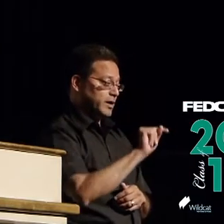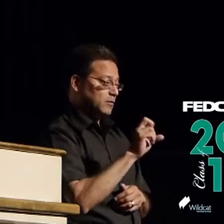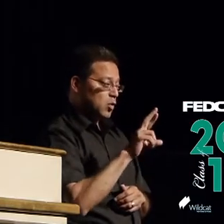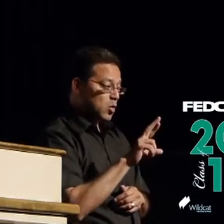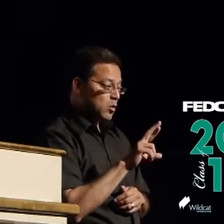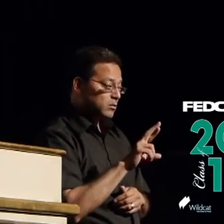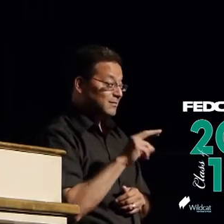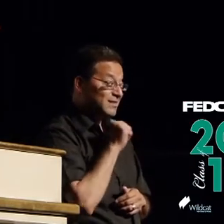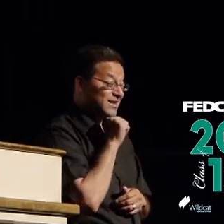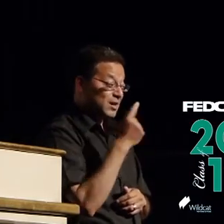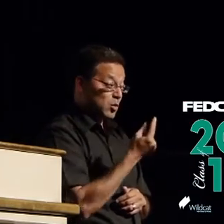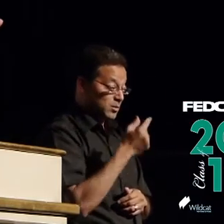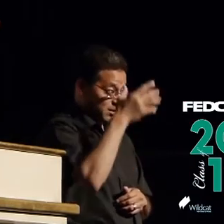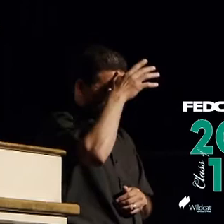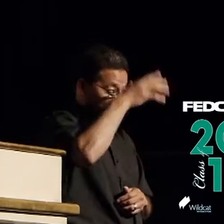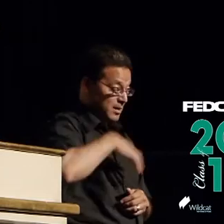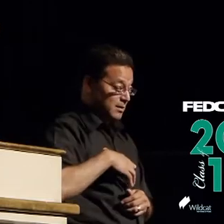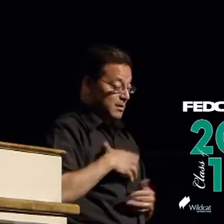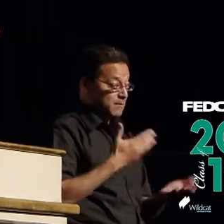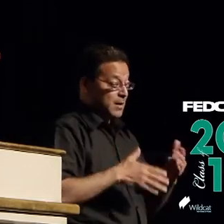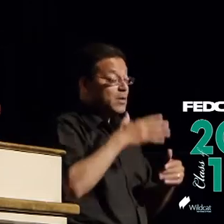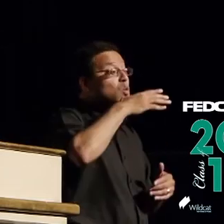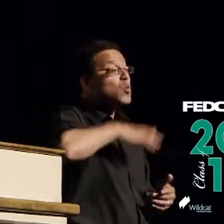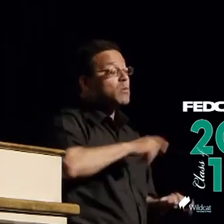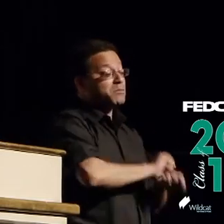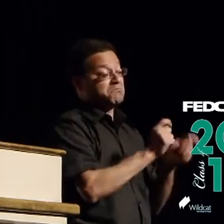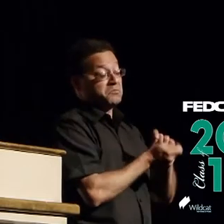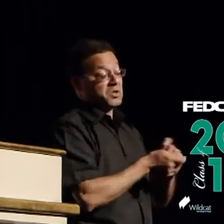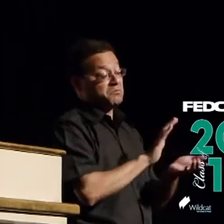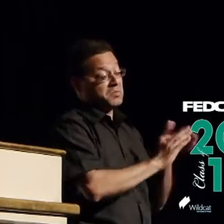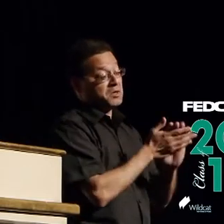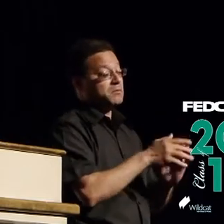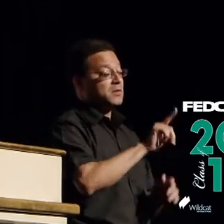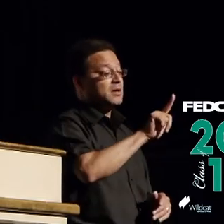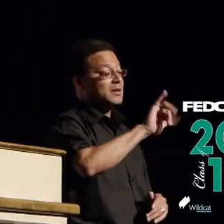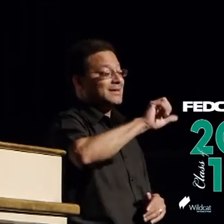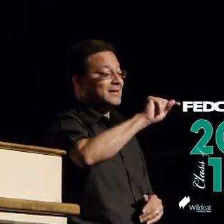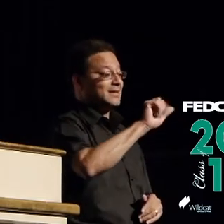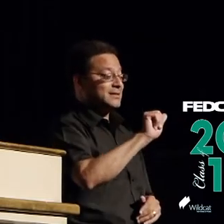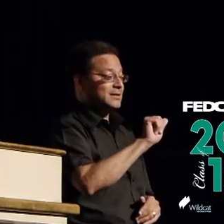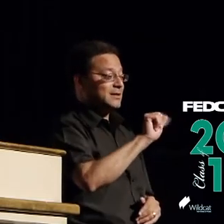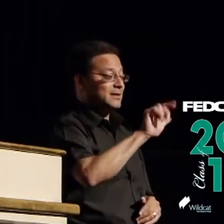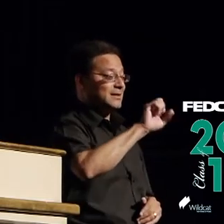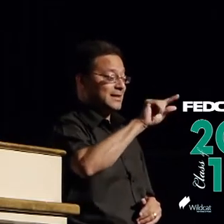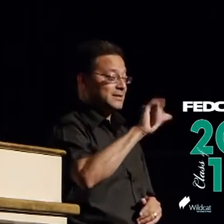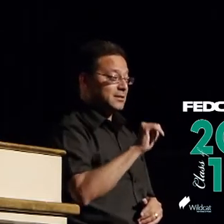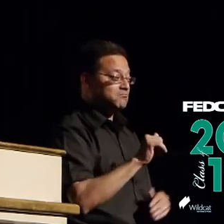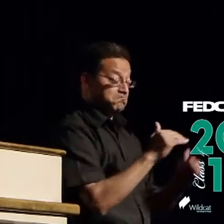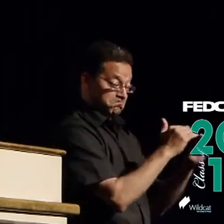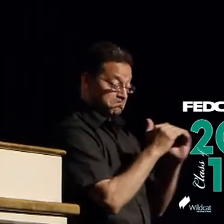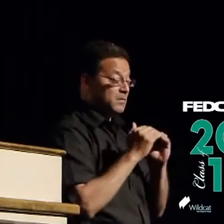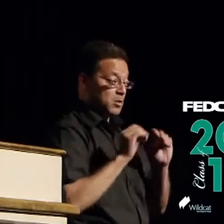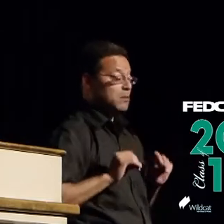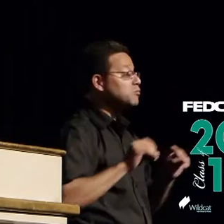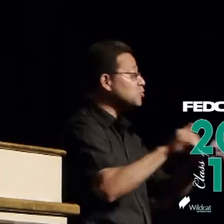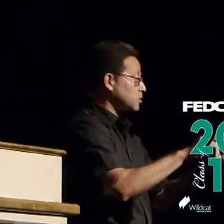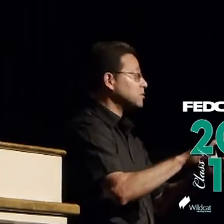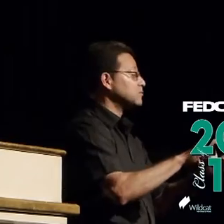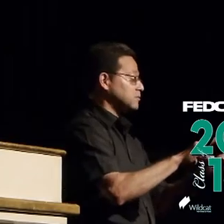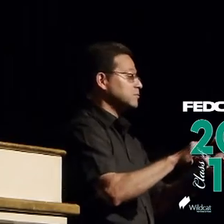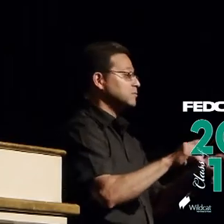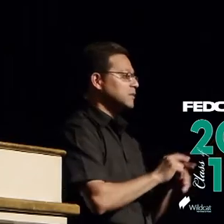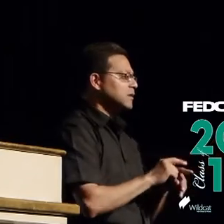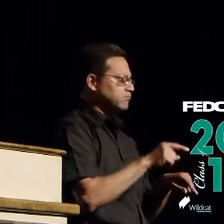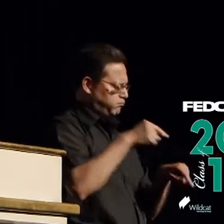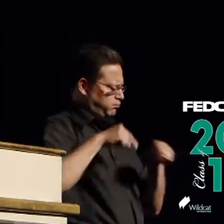longer just a man's game I'd come back as Lisa Leslie okay so it's an equal opportunity thing but